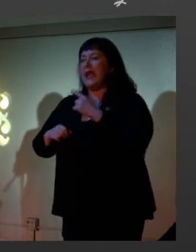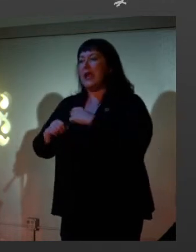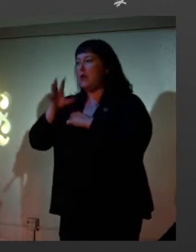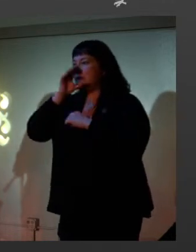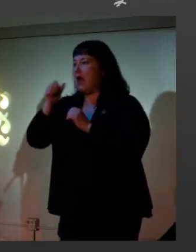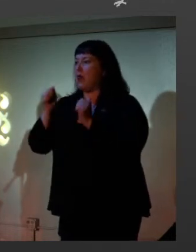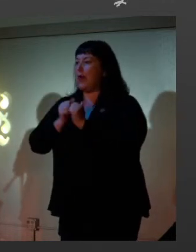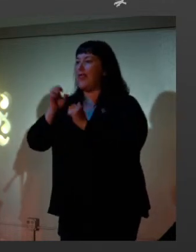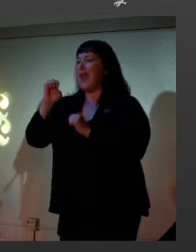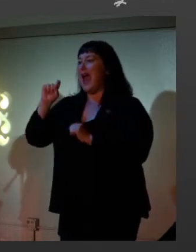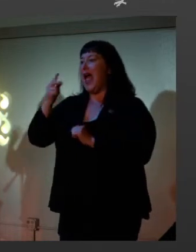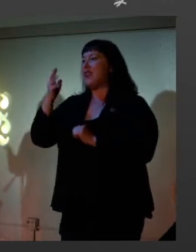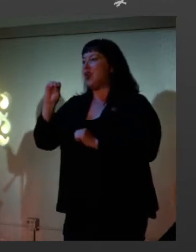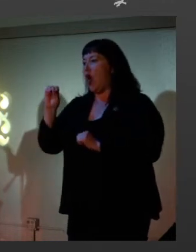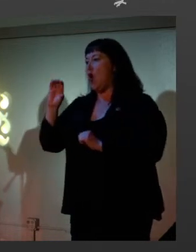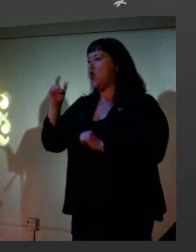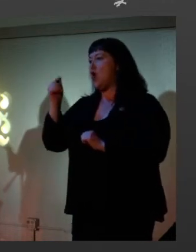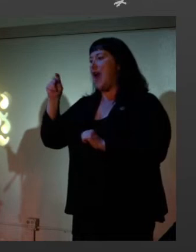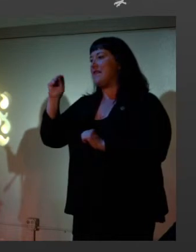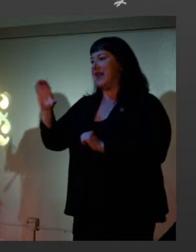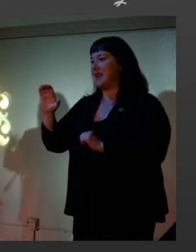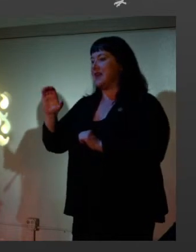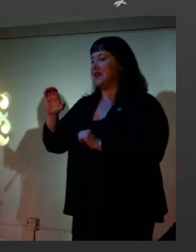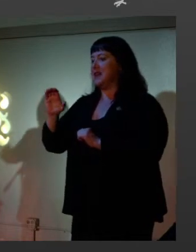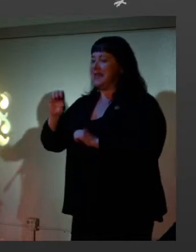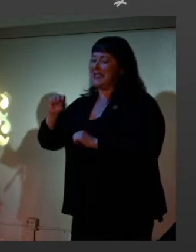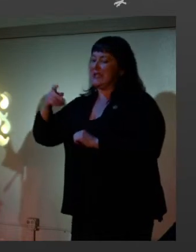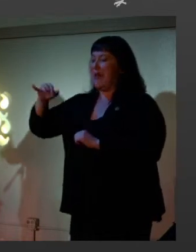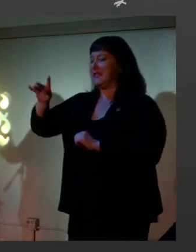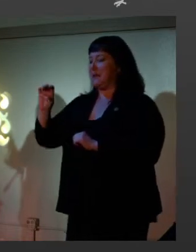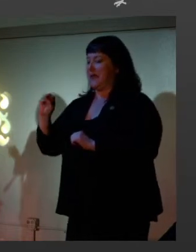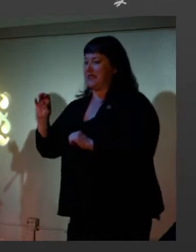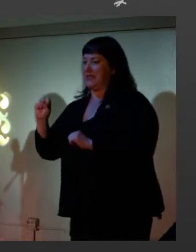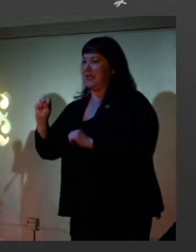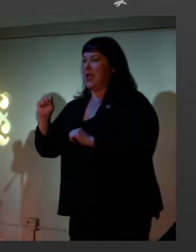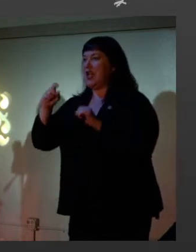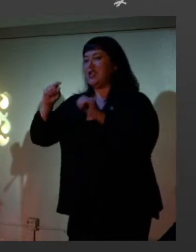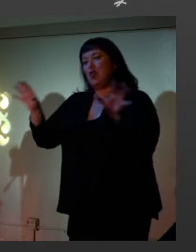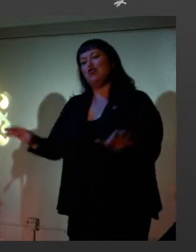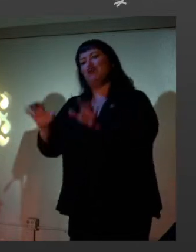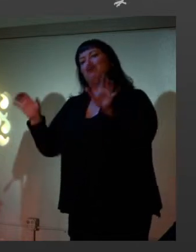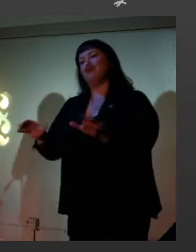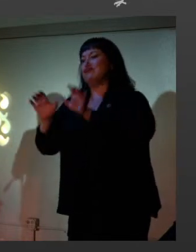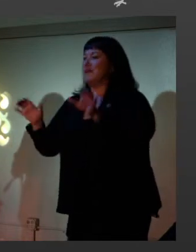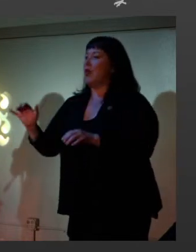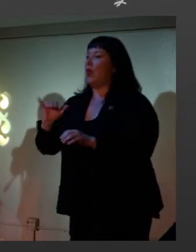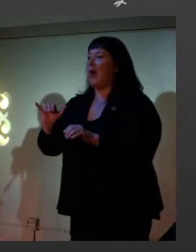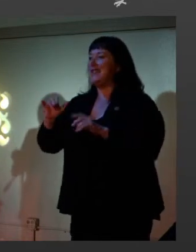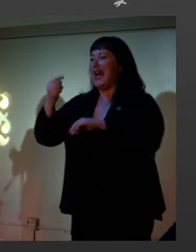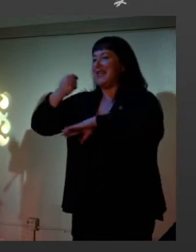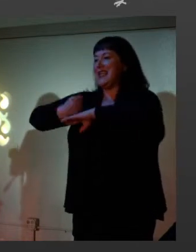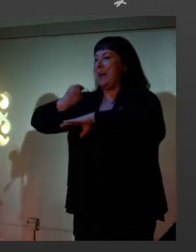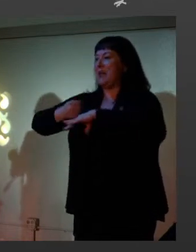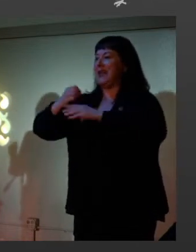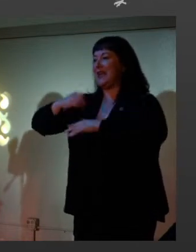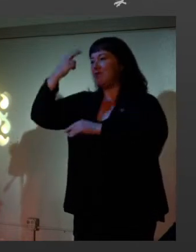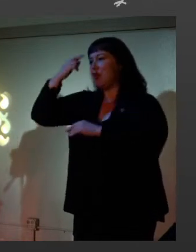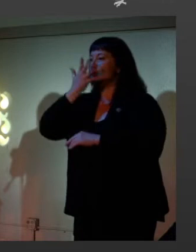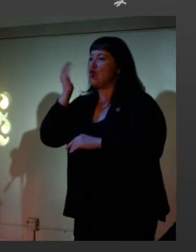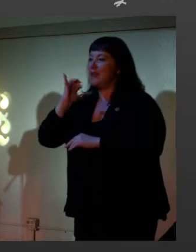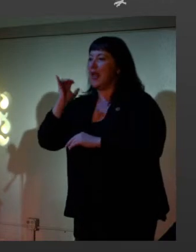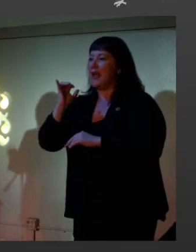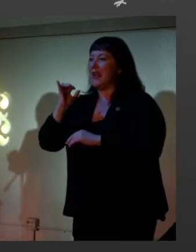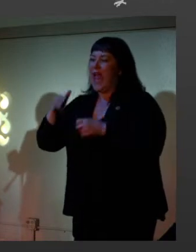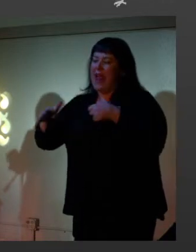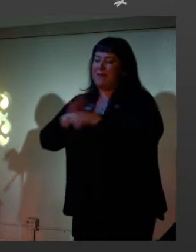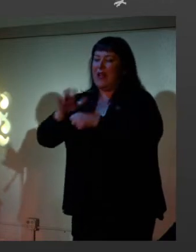specimens. So essentially, he dressed up the hall as what he thought a temple of Mexico was going to look like, and filled it with clothing, and